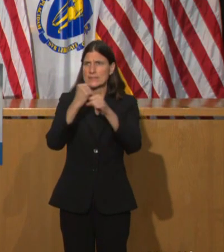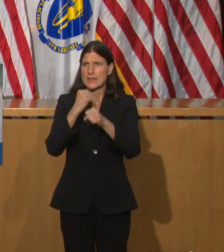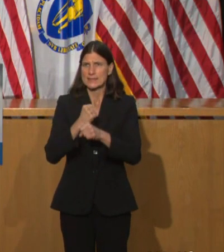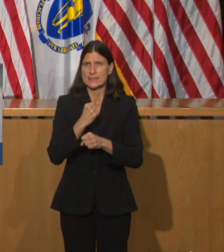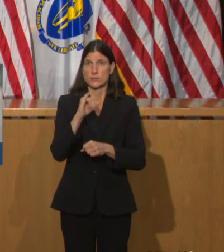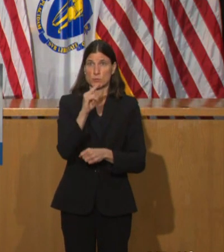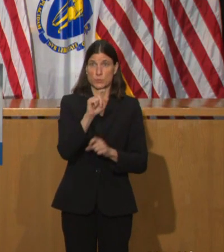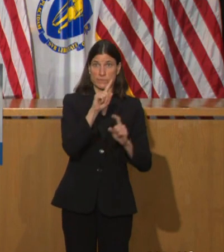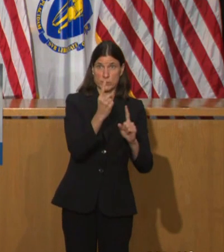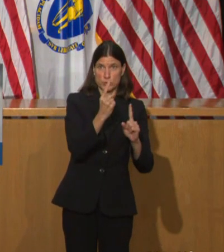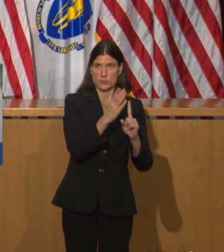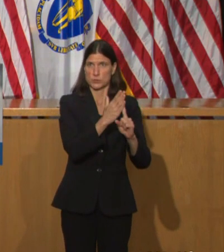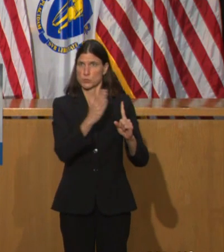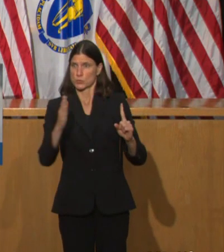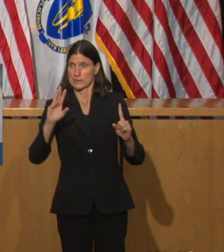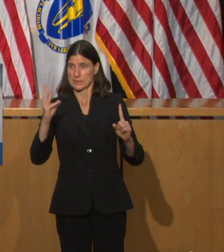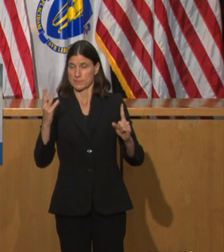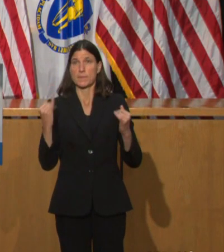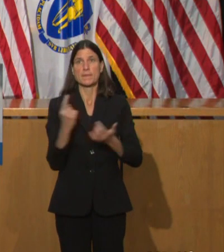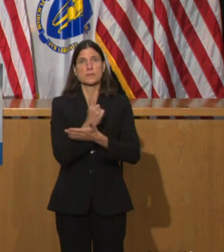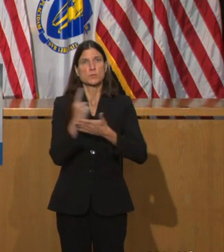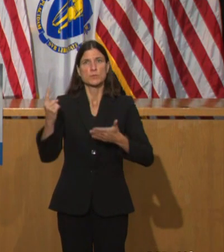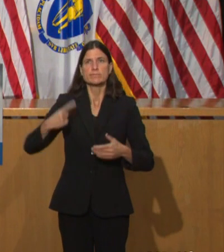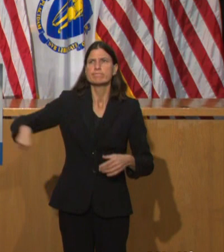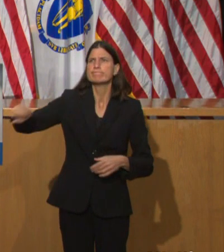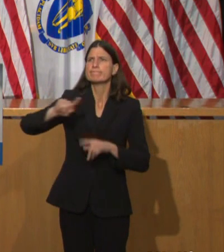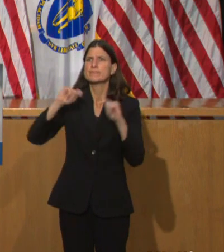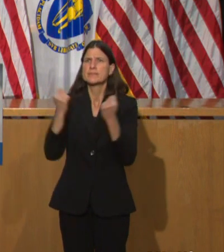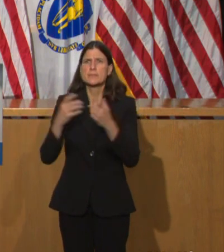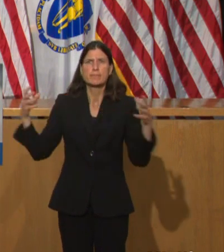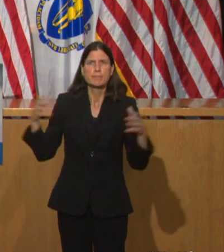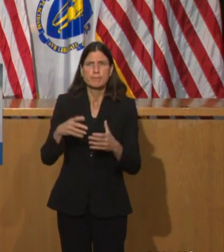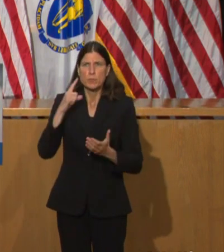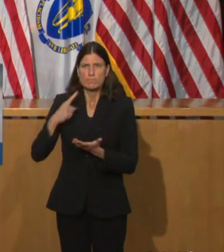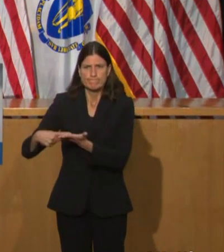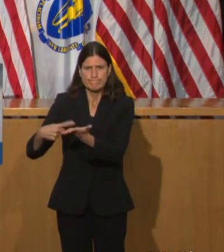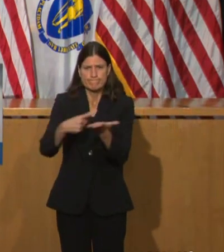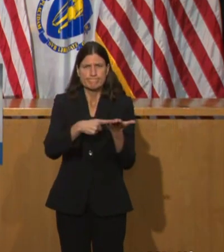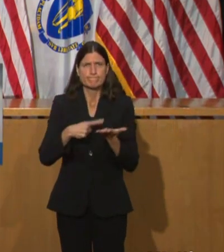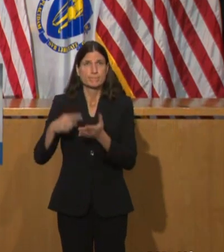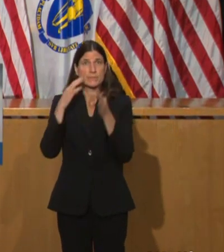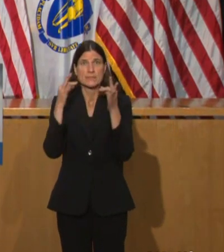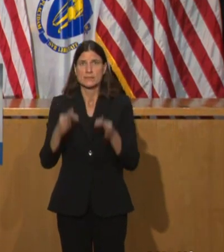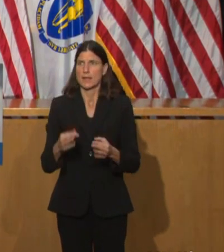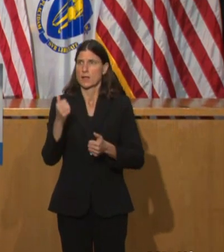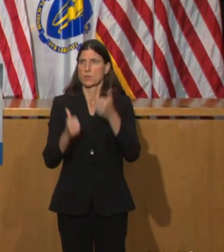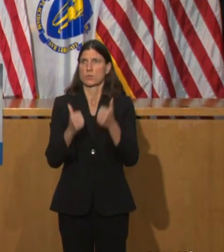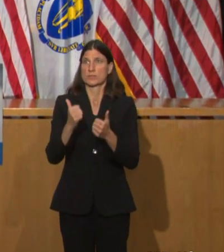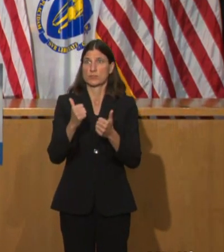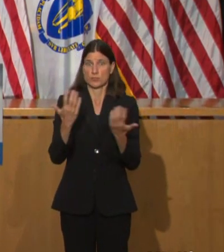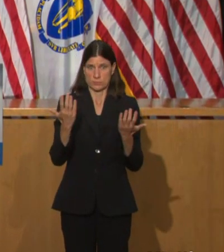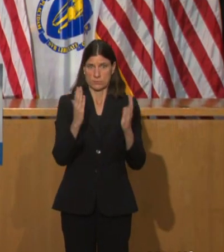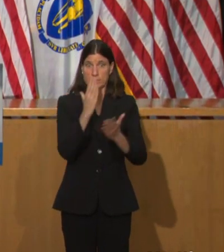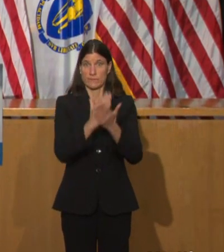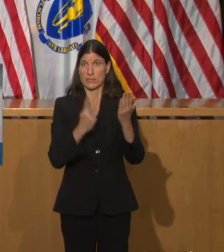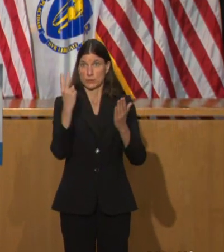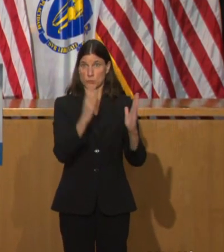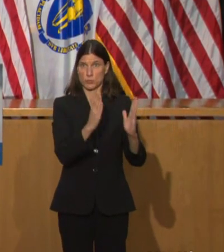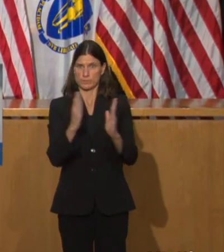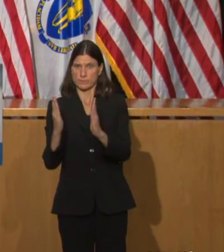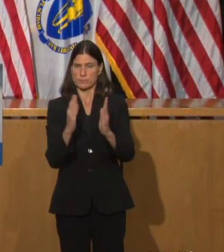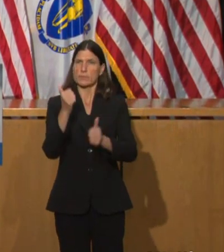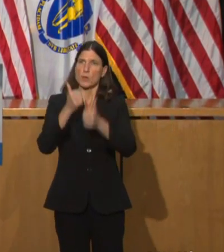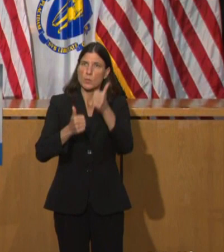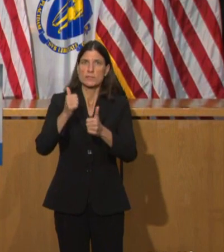Today we're releasing guidance for retail stores. It will also be available at mass.gov slash reopening. Reopening certain